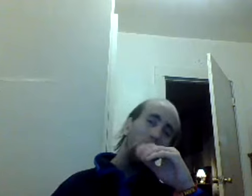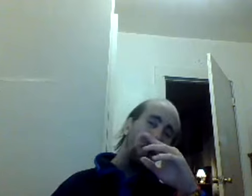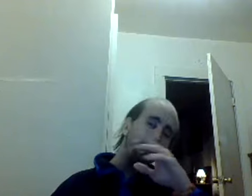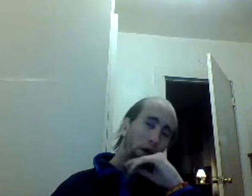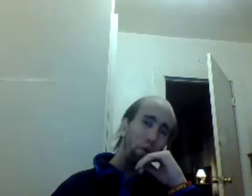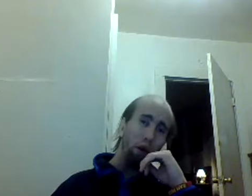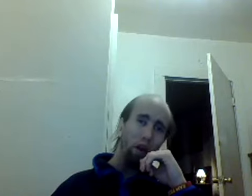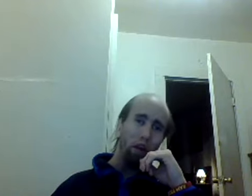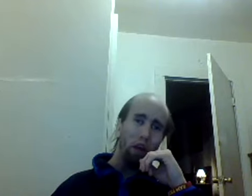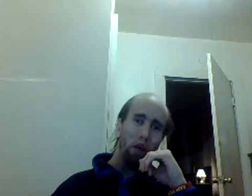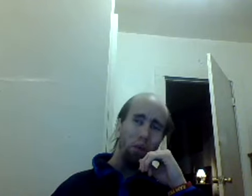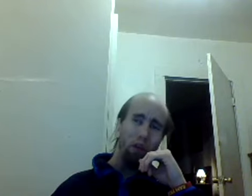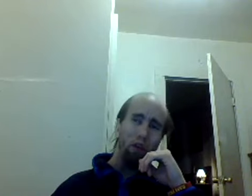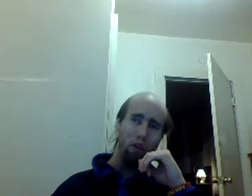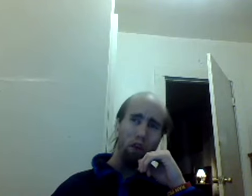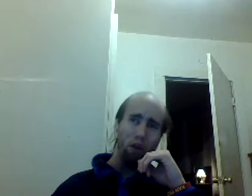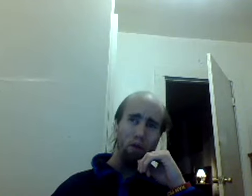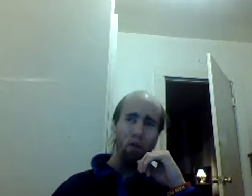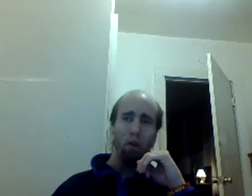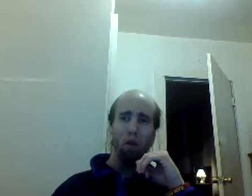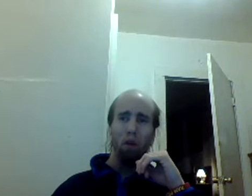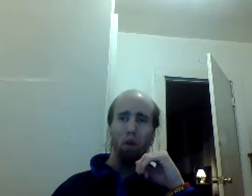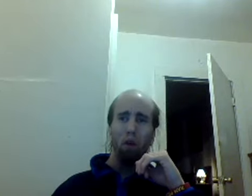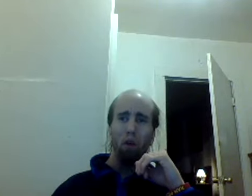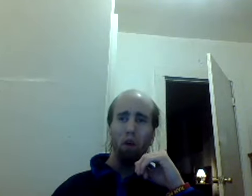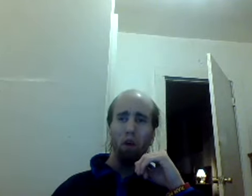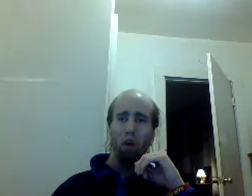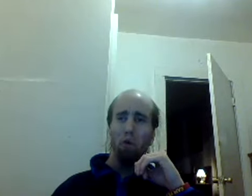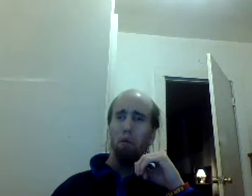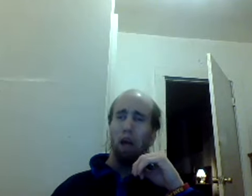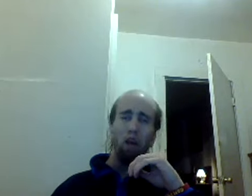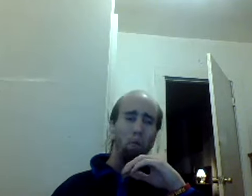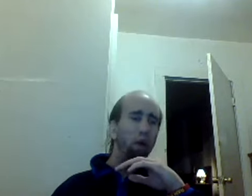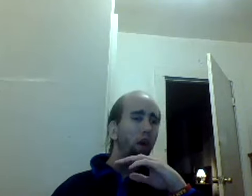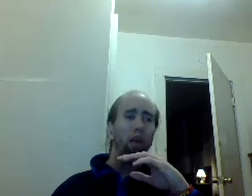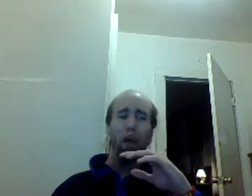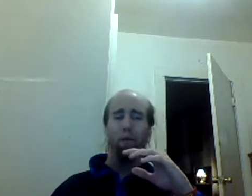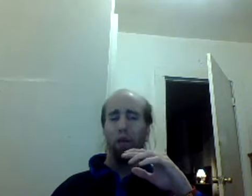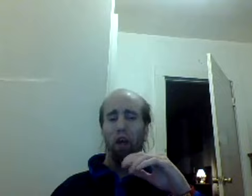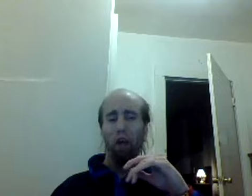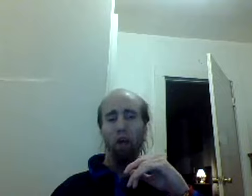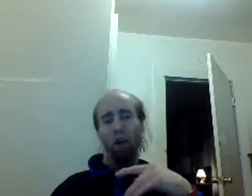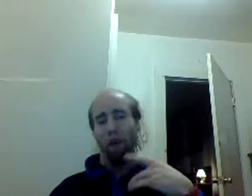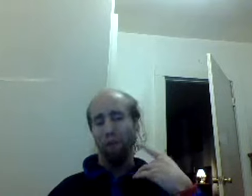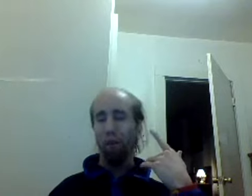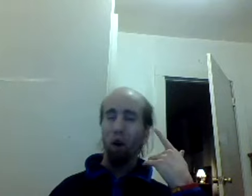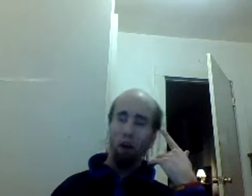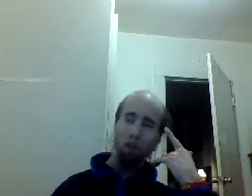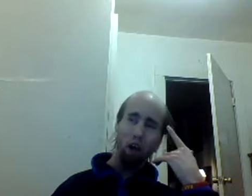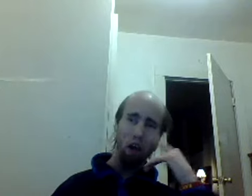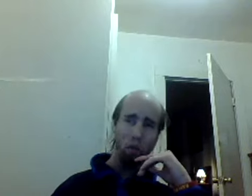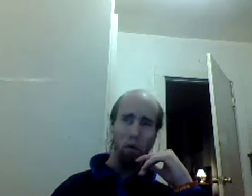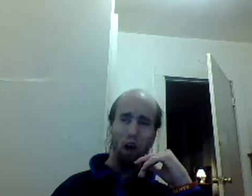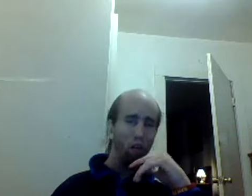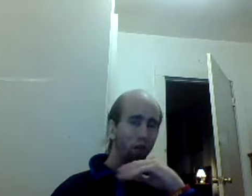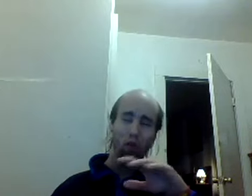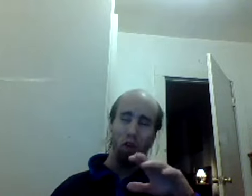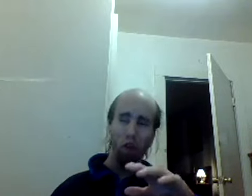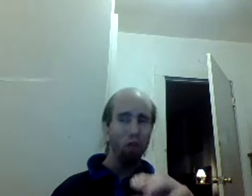yeah you may have been in the game 18 years but that don't mean a damn thing if you've lost sight of the prize those